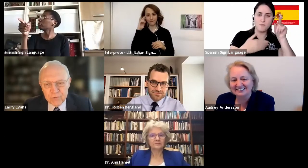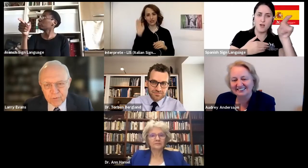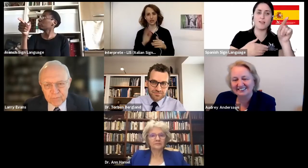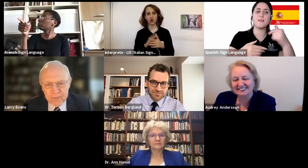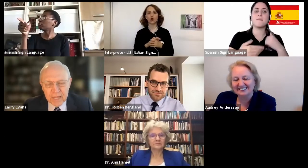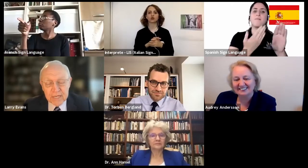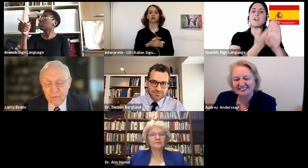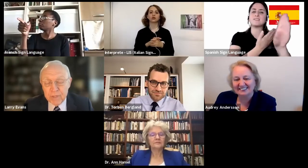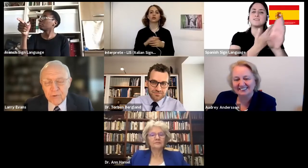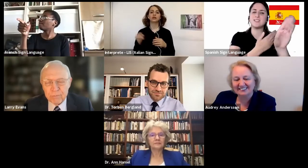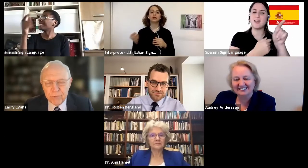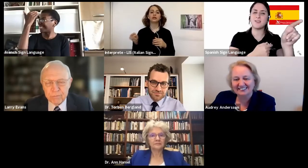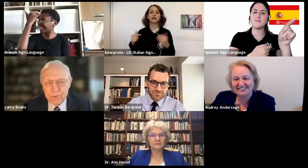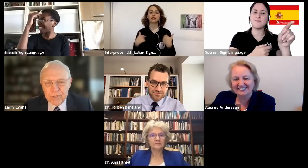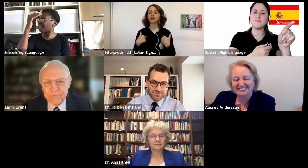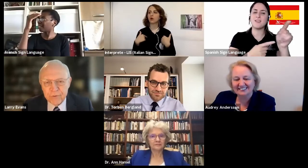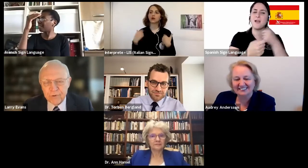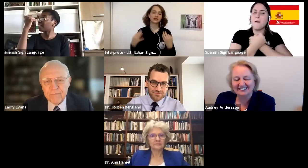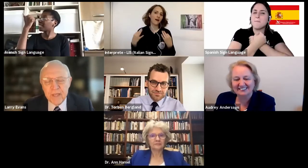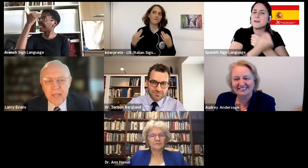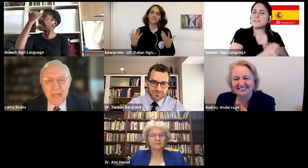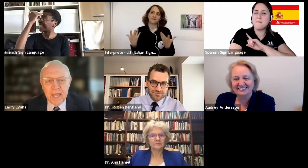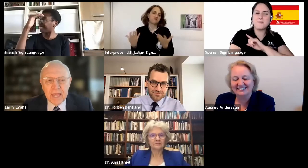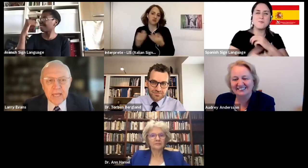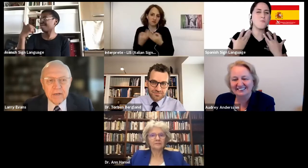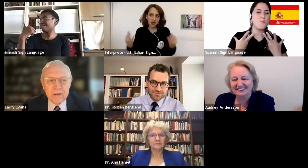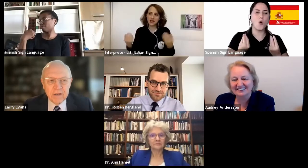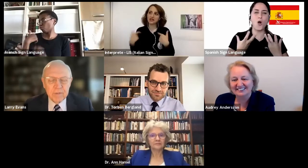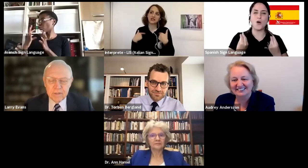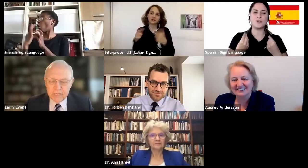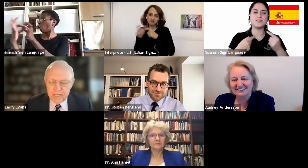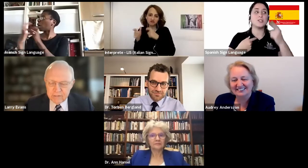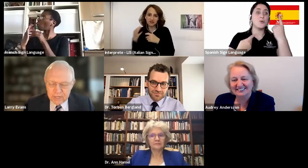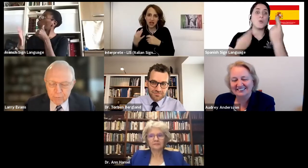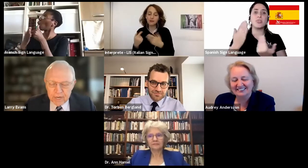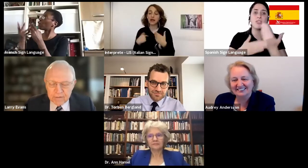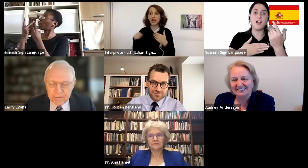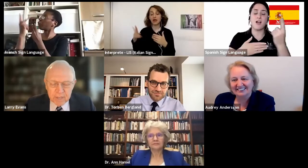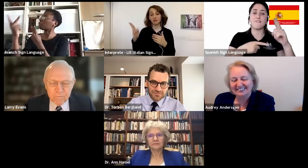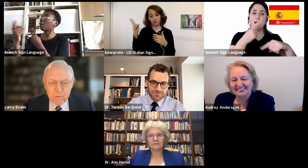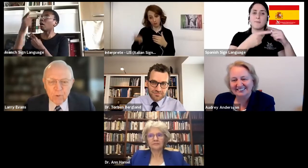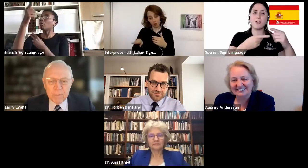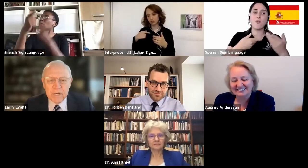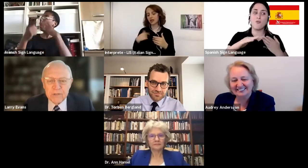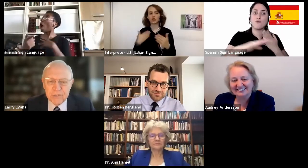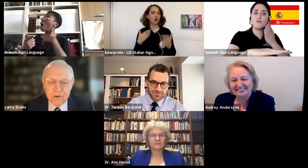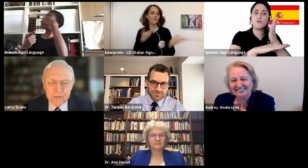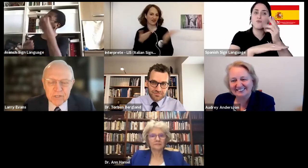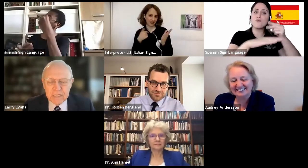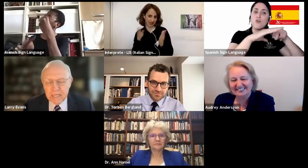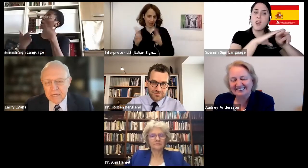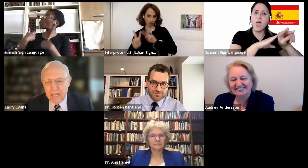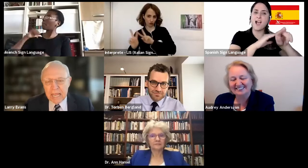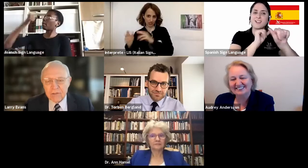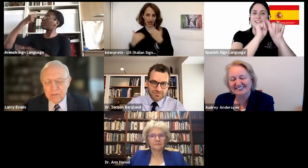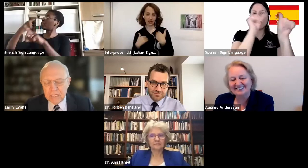her funeral. I'd never been to a Muslim funeral and, um, they separate the men from the women in the service.